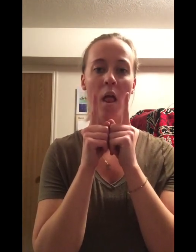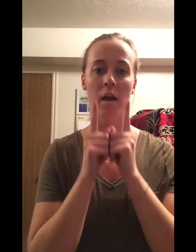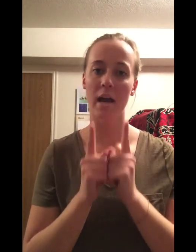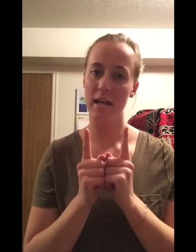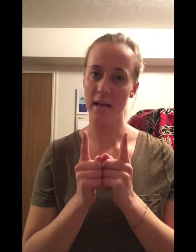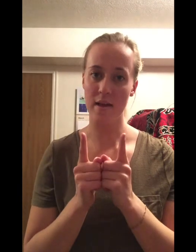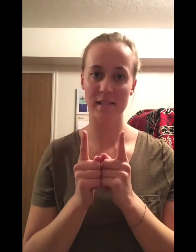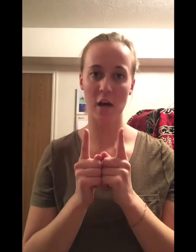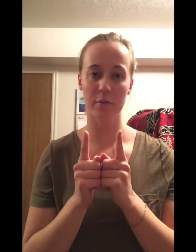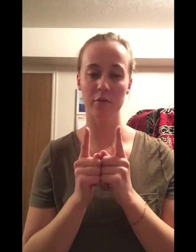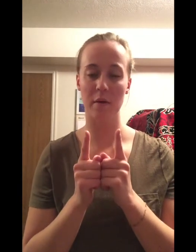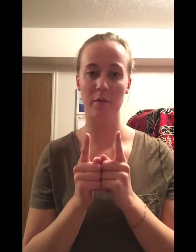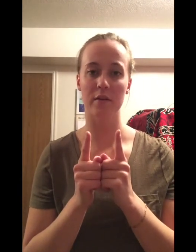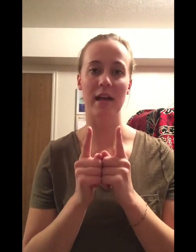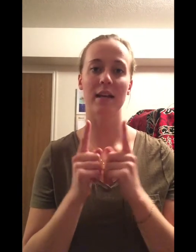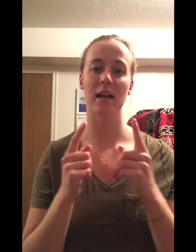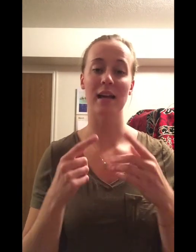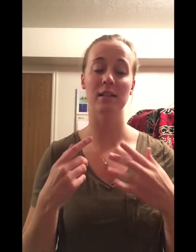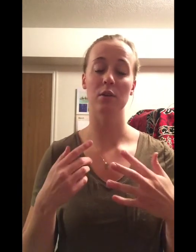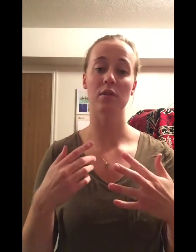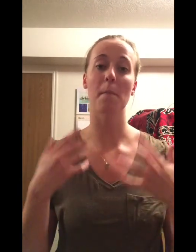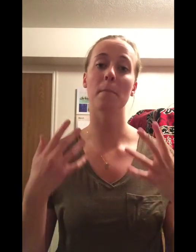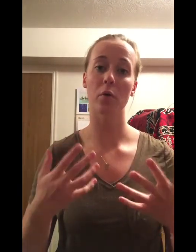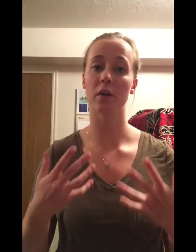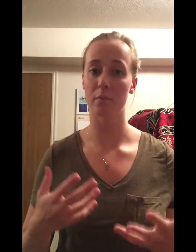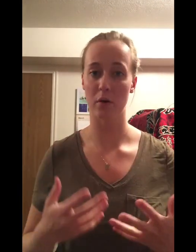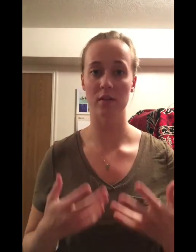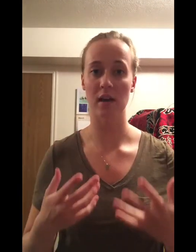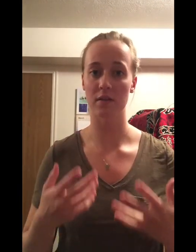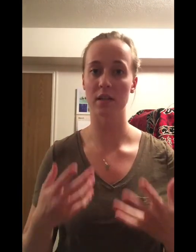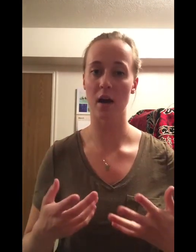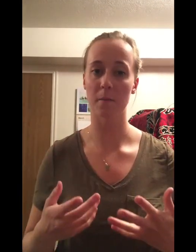And again that's to help you remember that it has to deal with the motor components of the tongue.